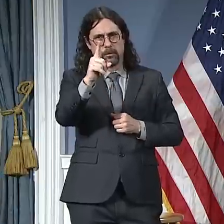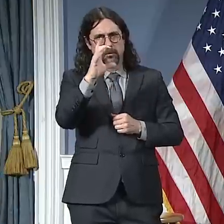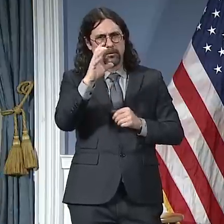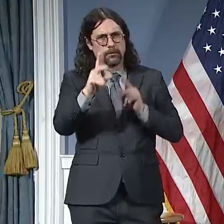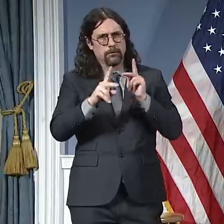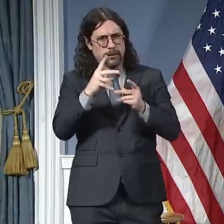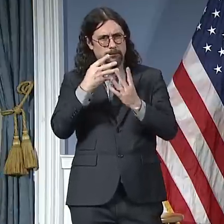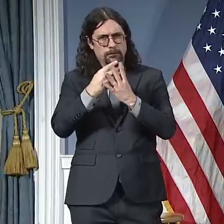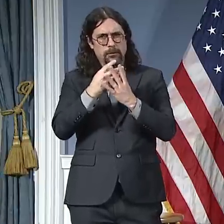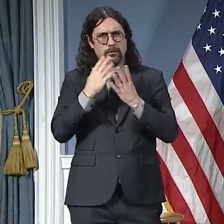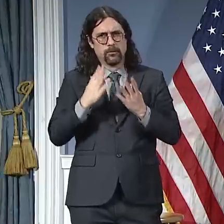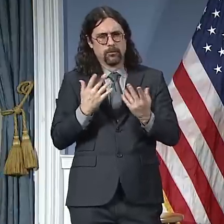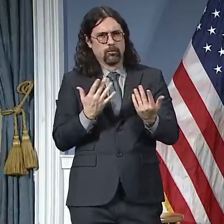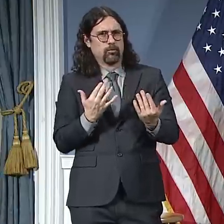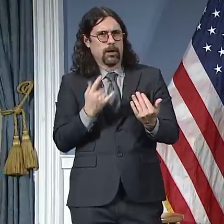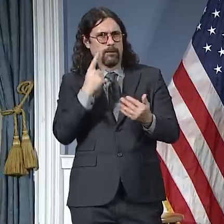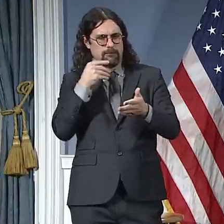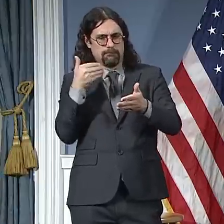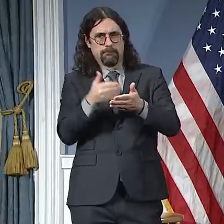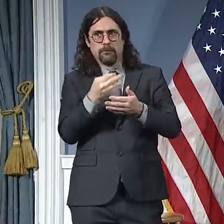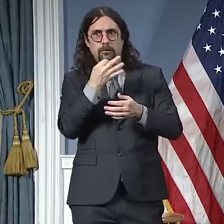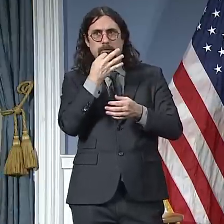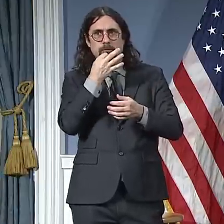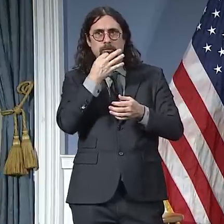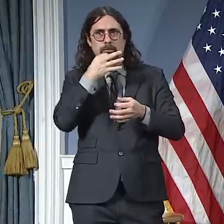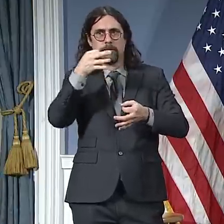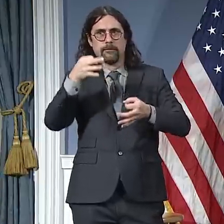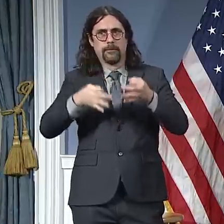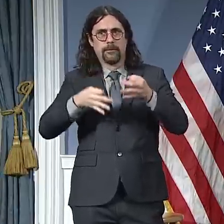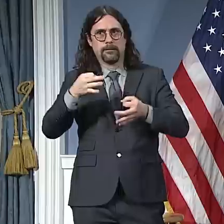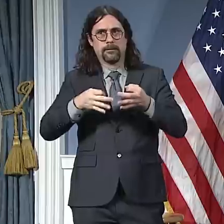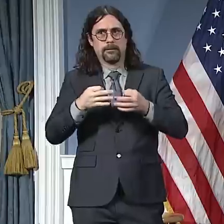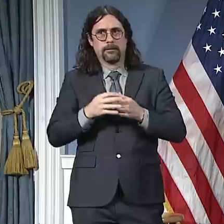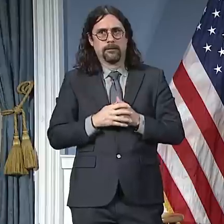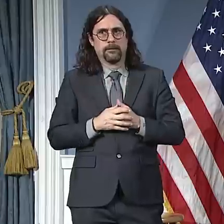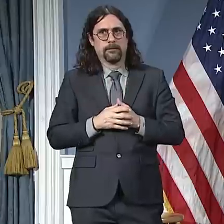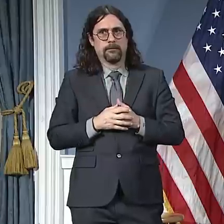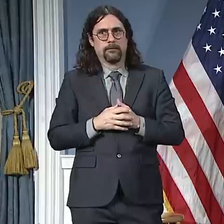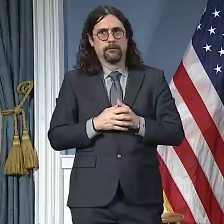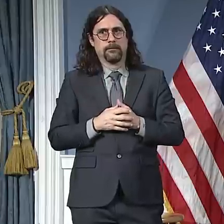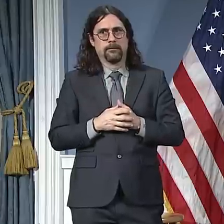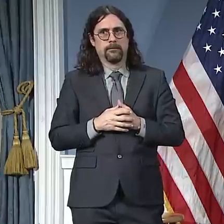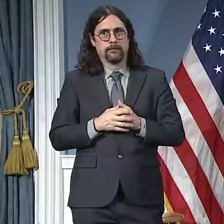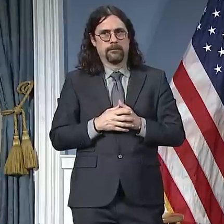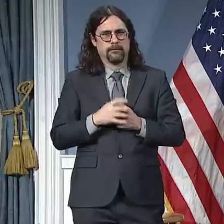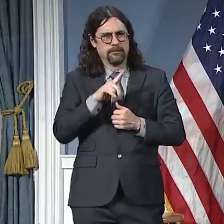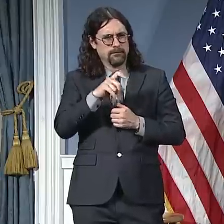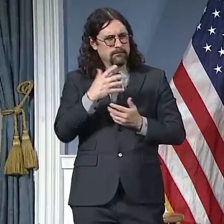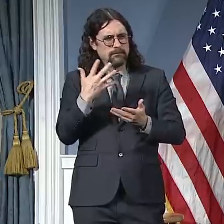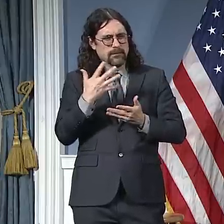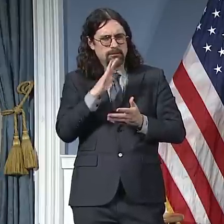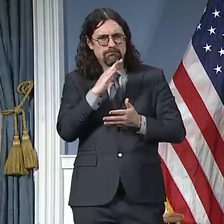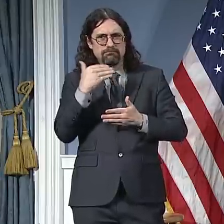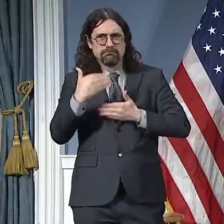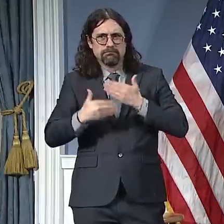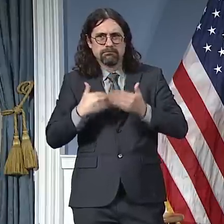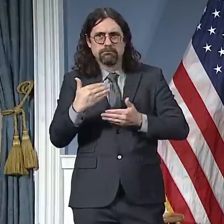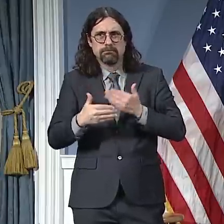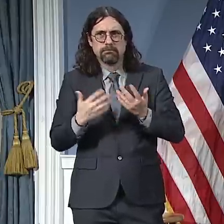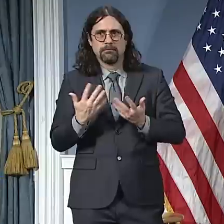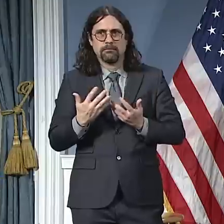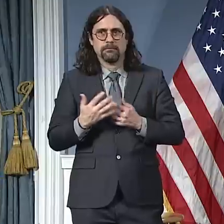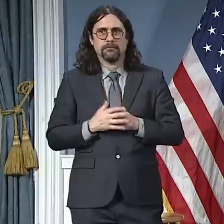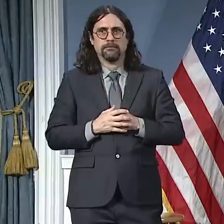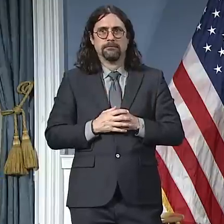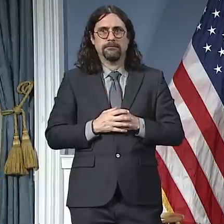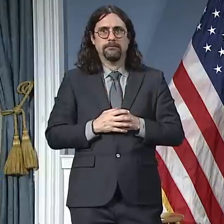What is this process that you mean by the DAs? Because it's been a few days now, and I'm just curious, what exactly do they have to do to